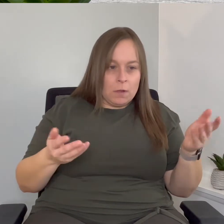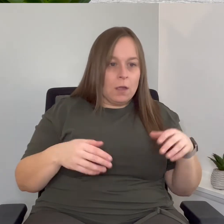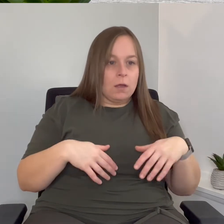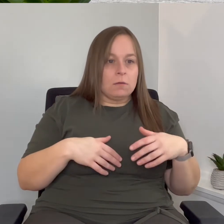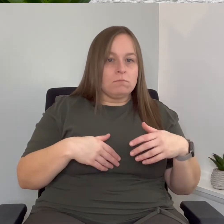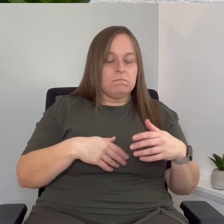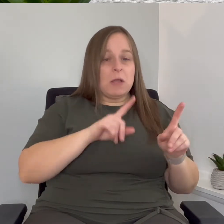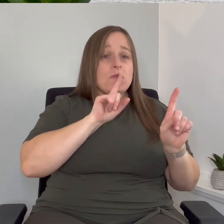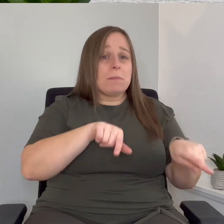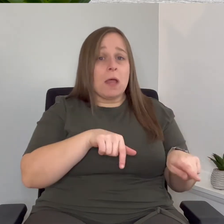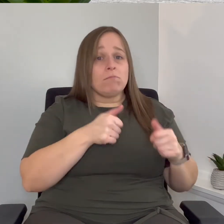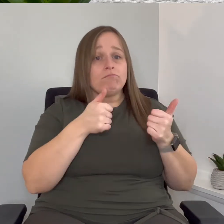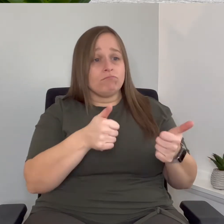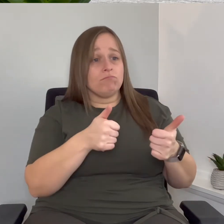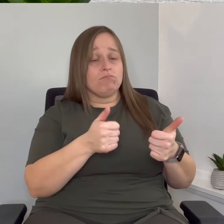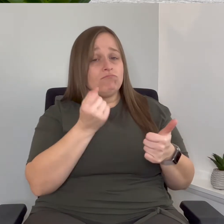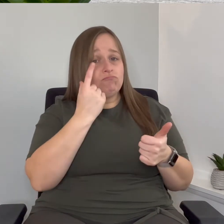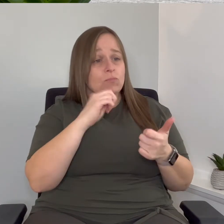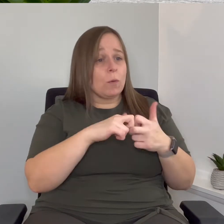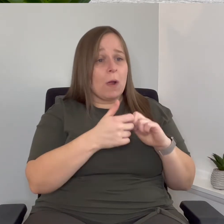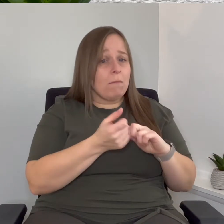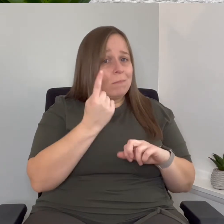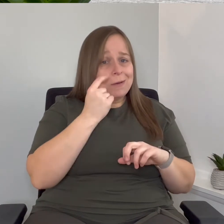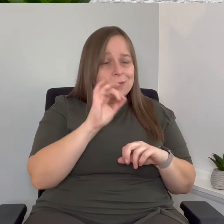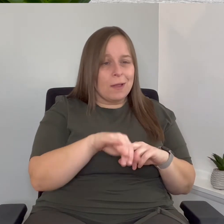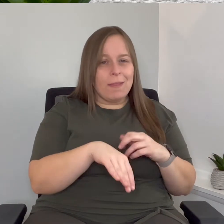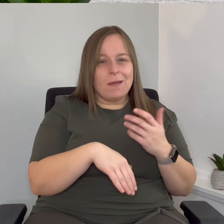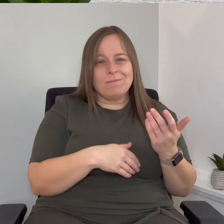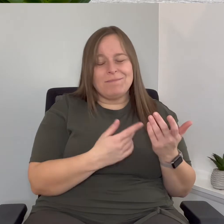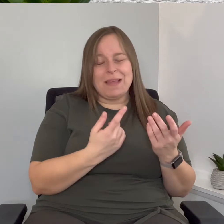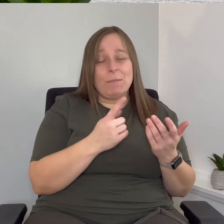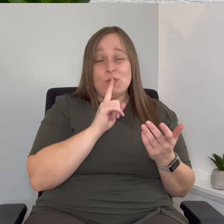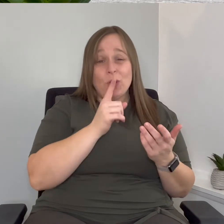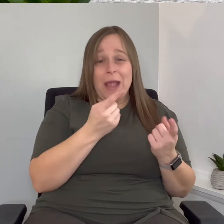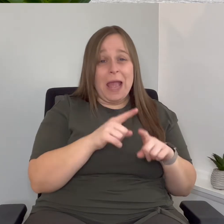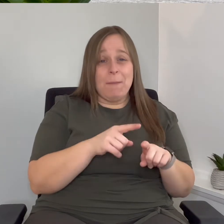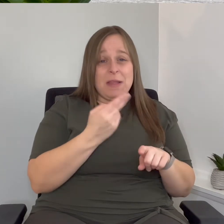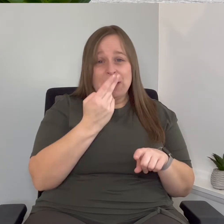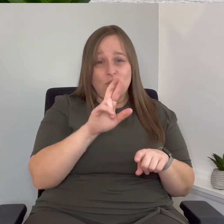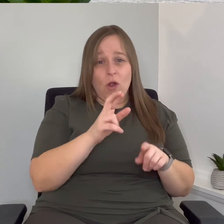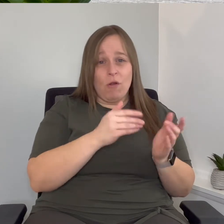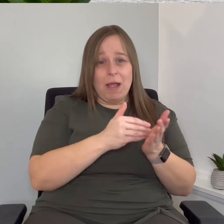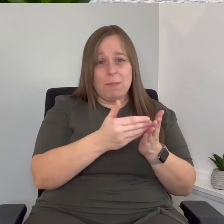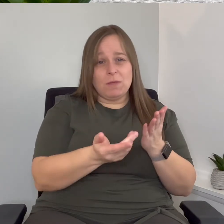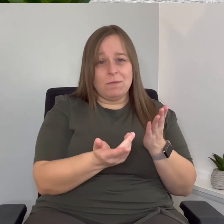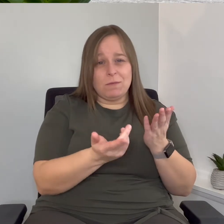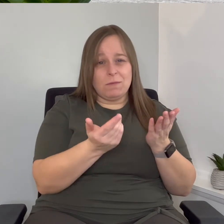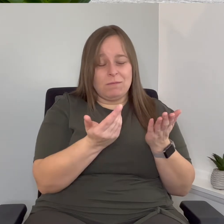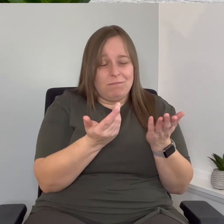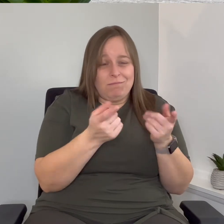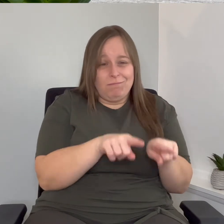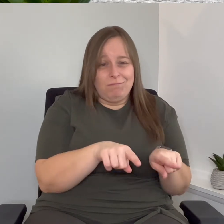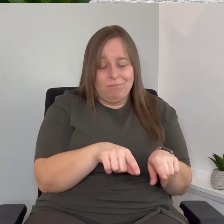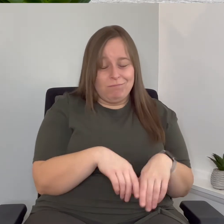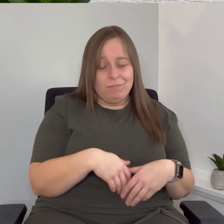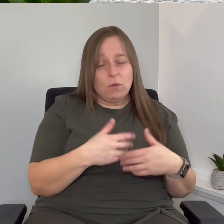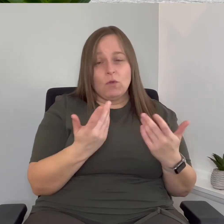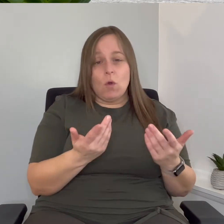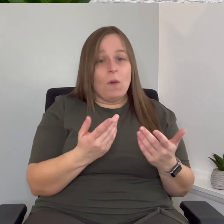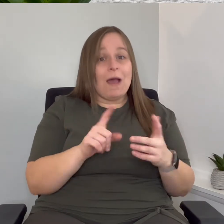they responded saying no problem we totally understand it's something that happens all the time in HR I'm sure so yeah I'll be starting the